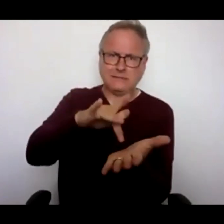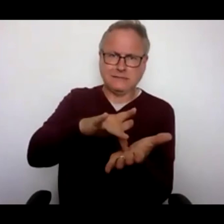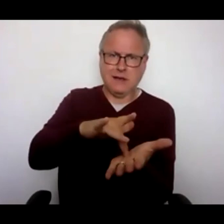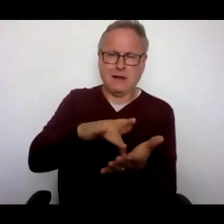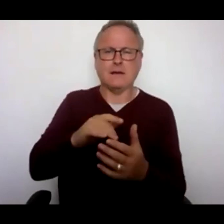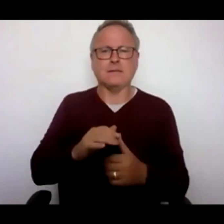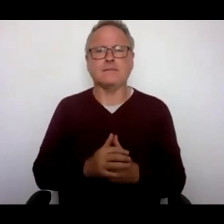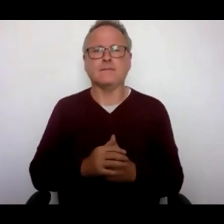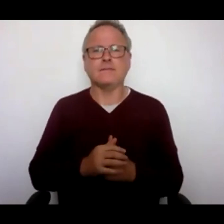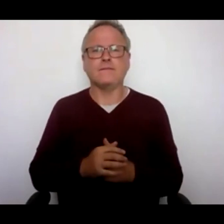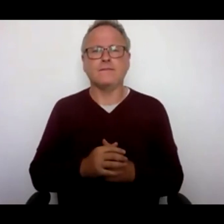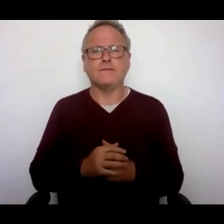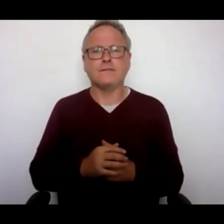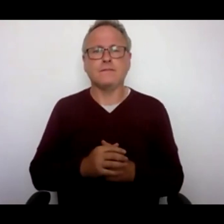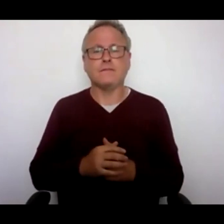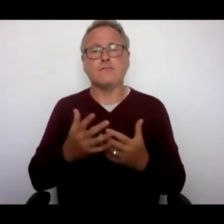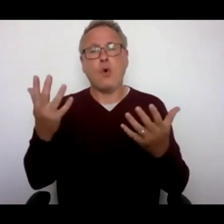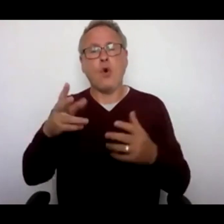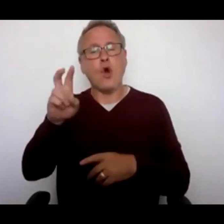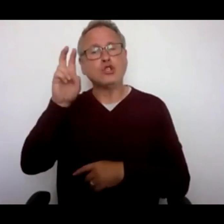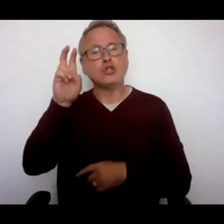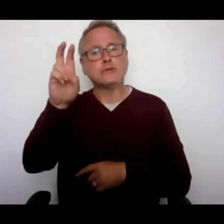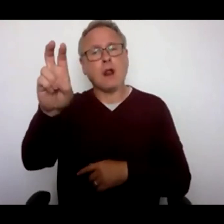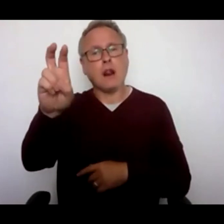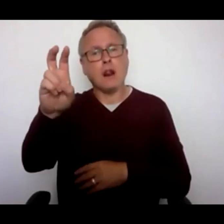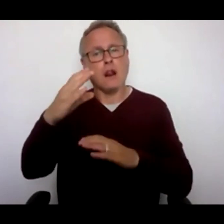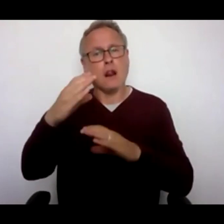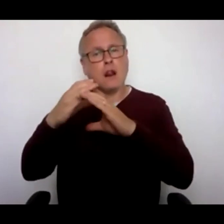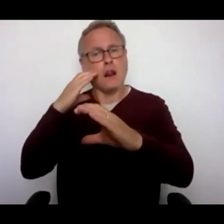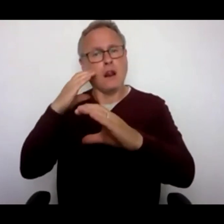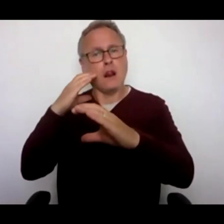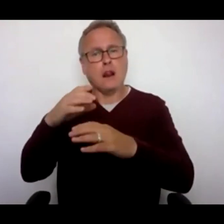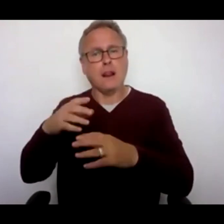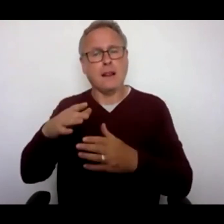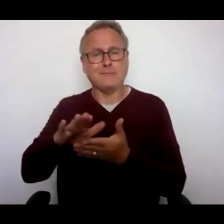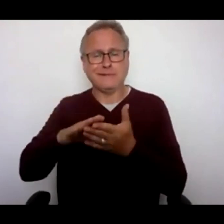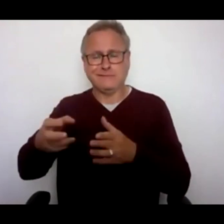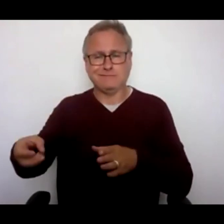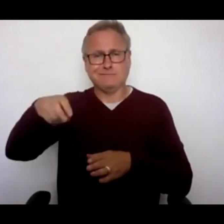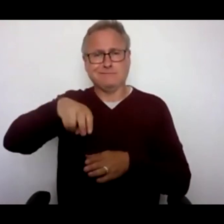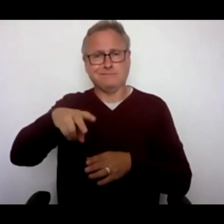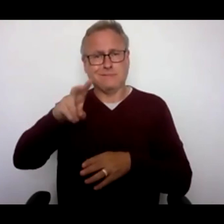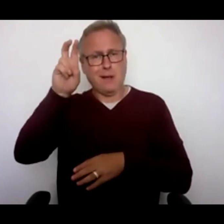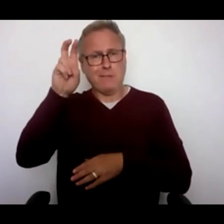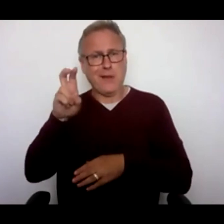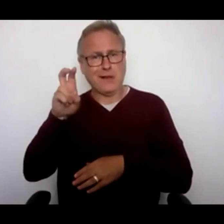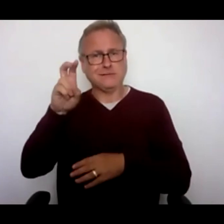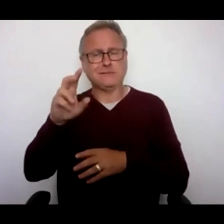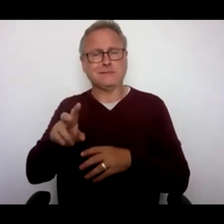A shuttle service. A shuttle service is a bus taking people to and from the city centre.